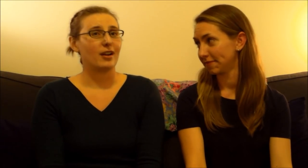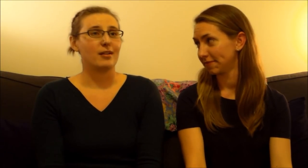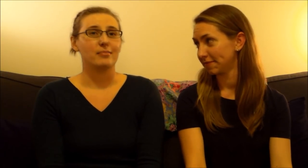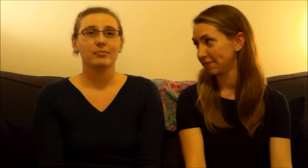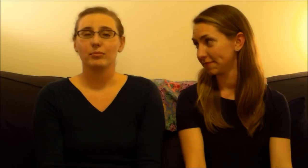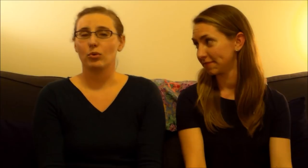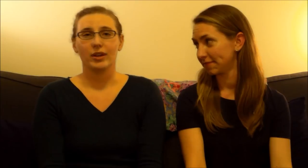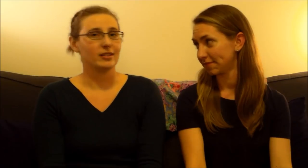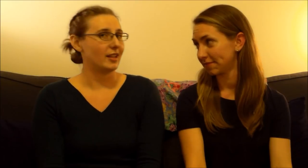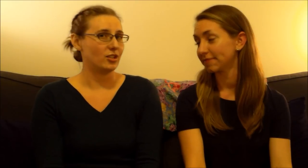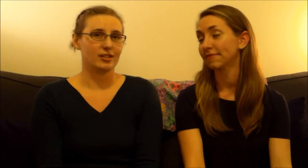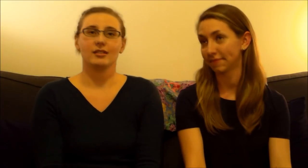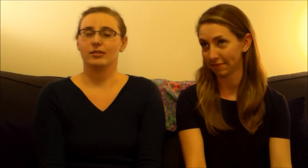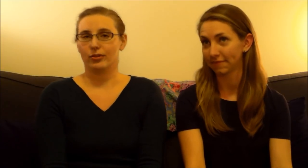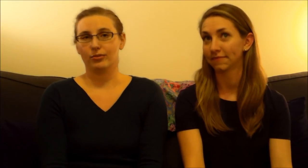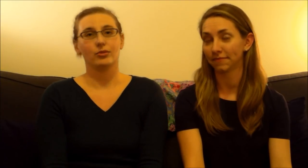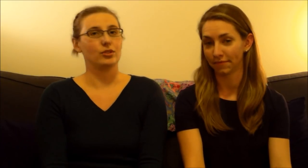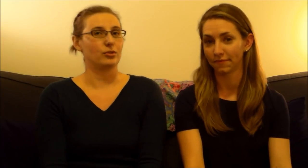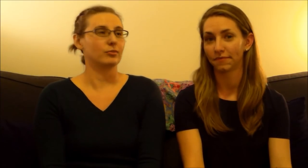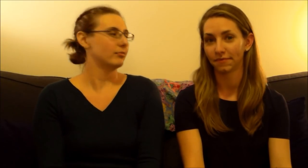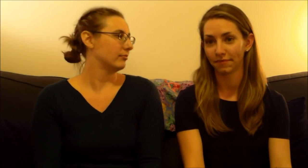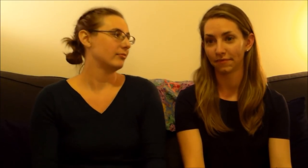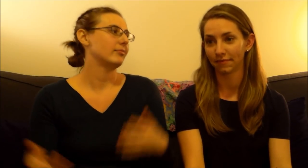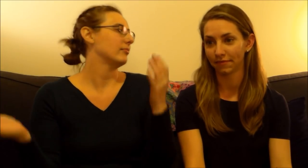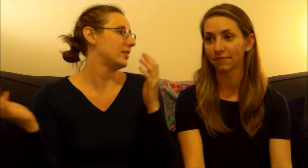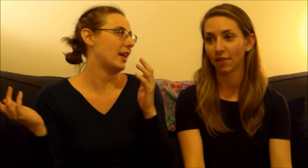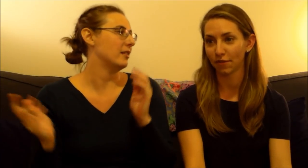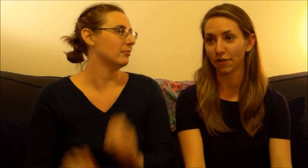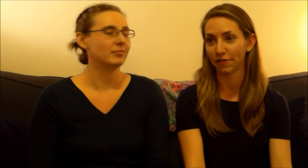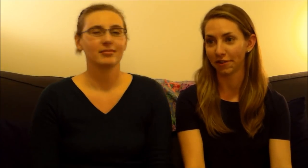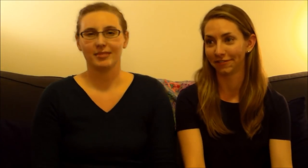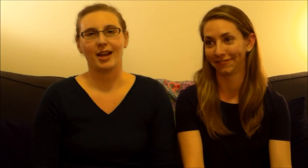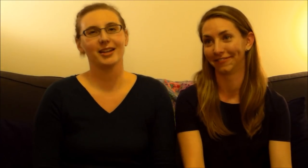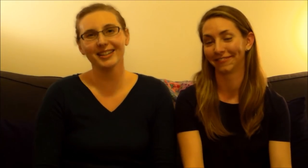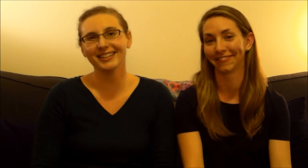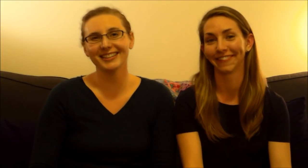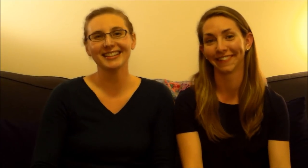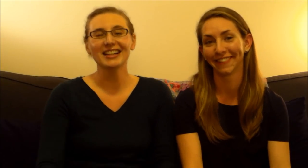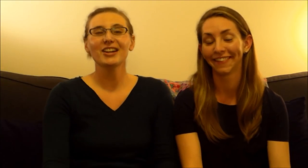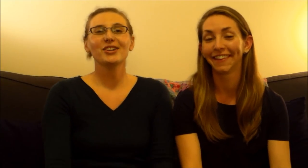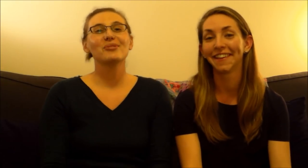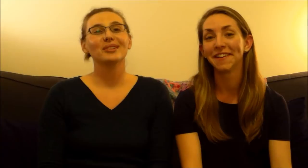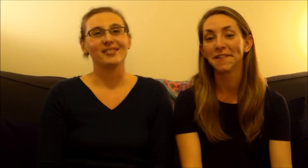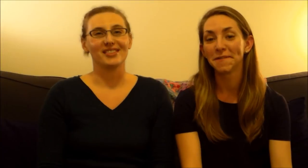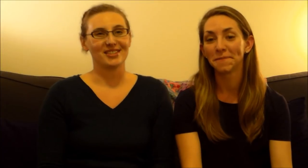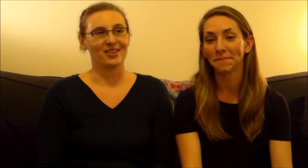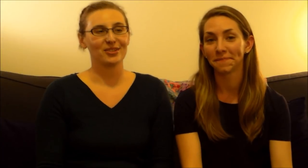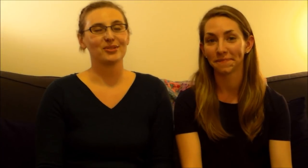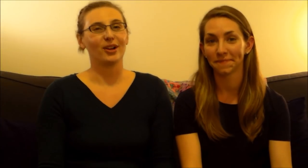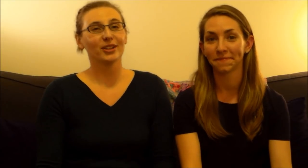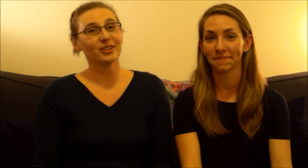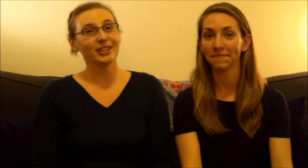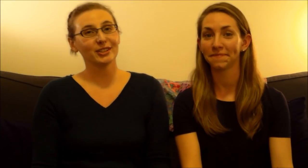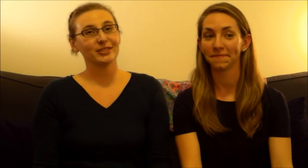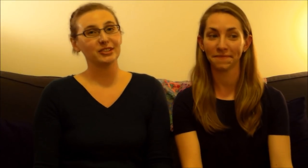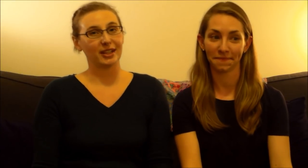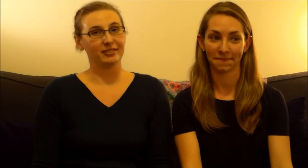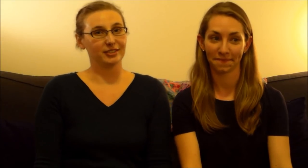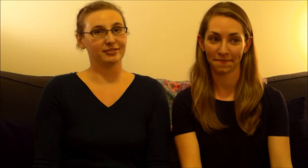boys ages 0 to 10 who will love this song. So it's called Hurry Hurry Drive the